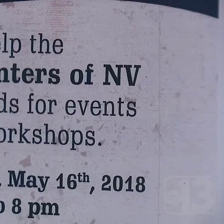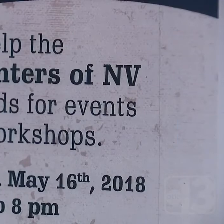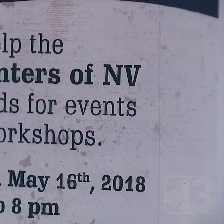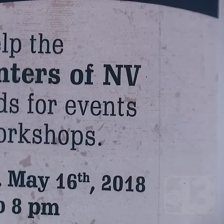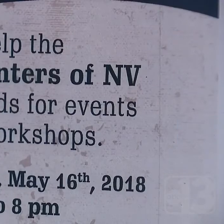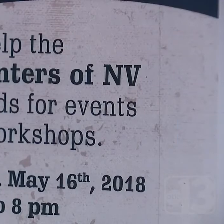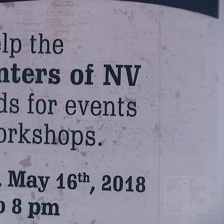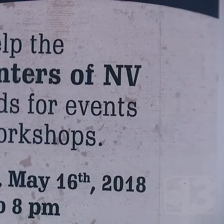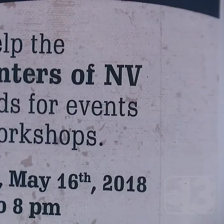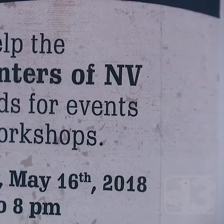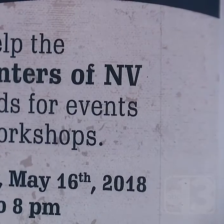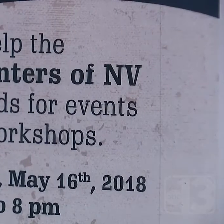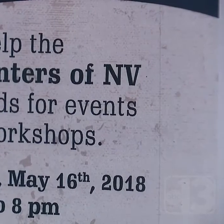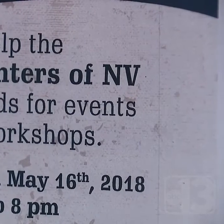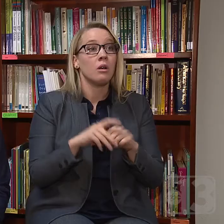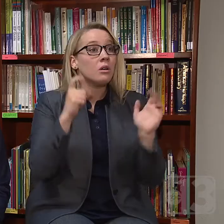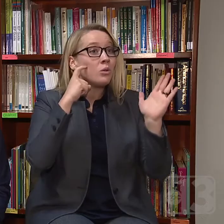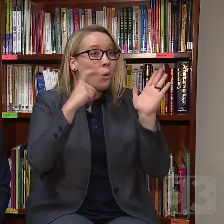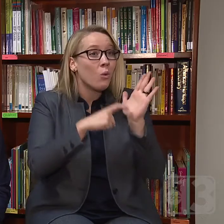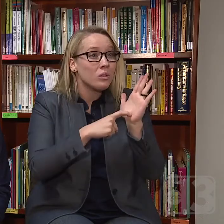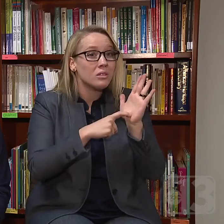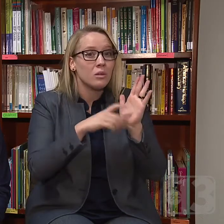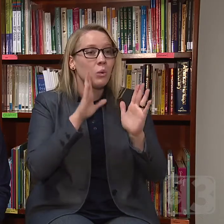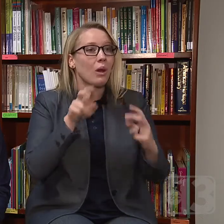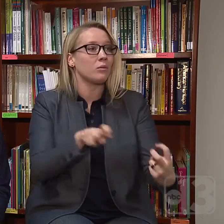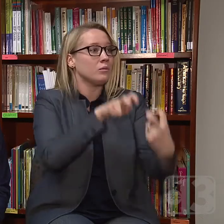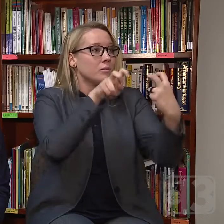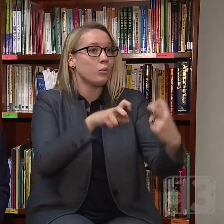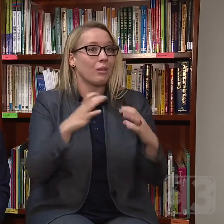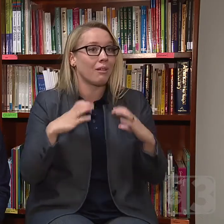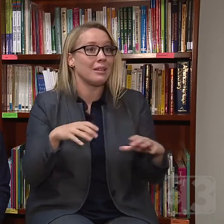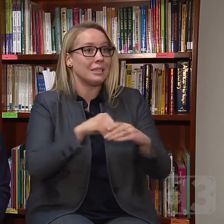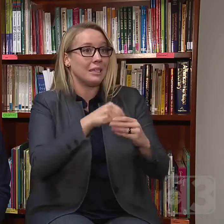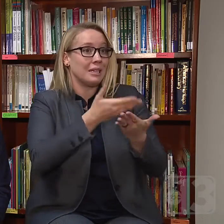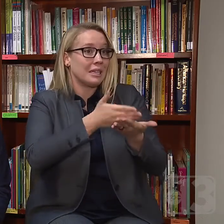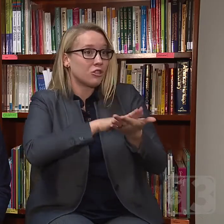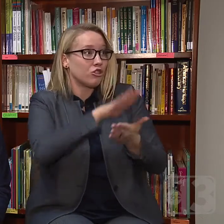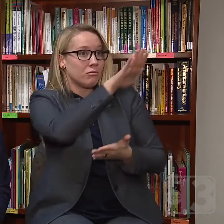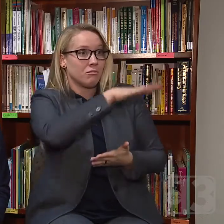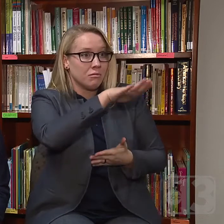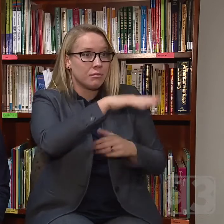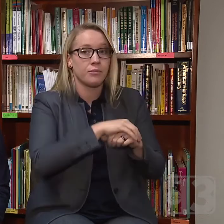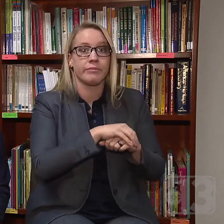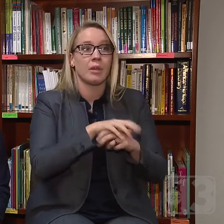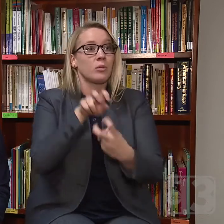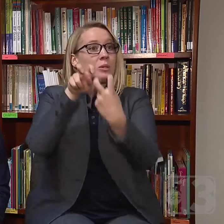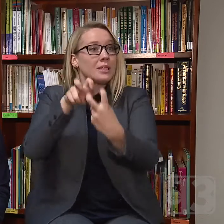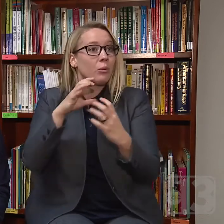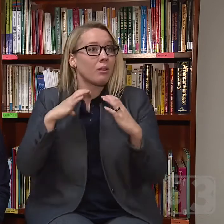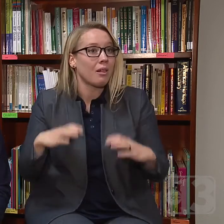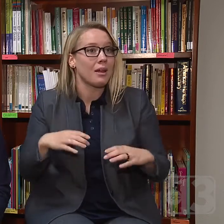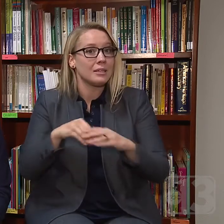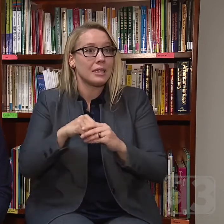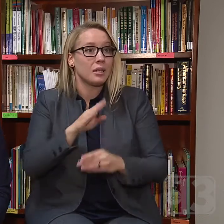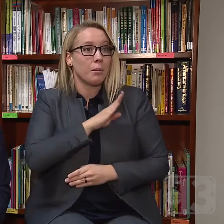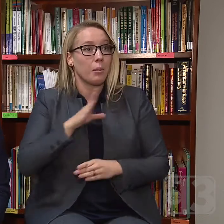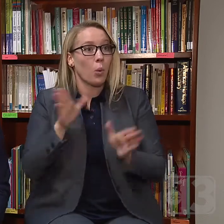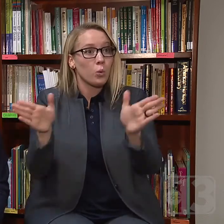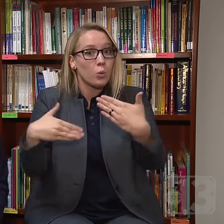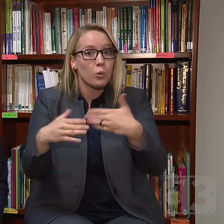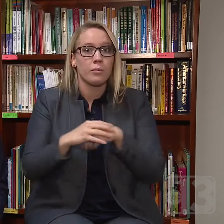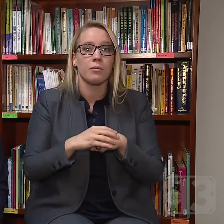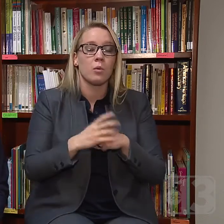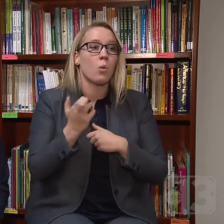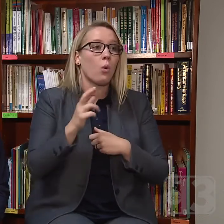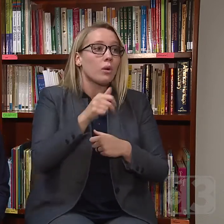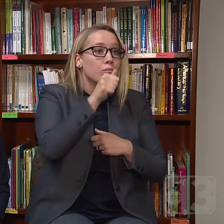past two years. We're seeing clients in the kitchen. We're seeing clients in the boardroom. We're seeing clients in petitions, in